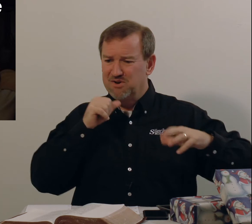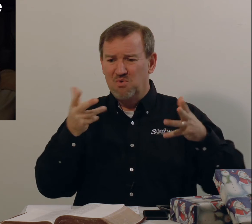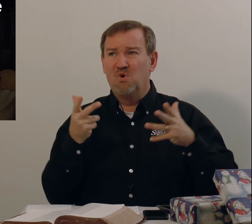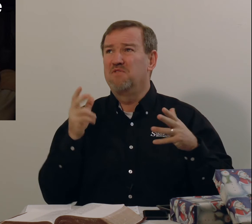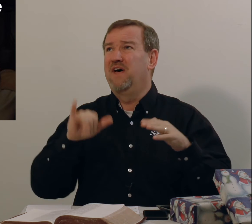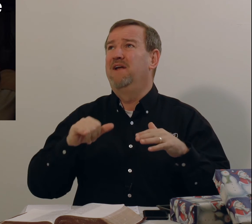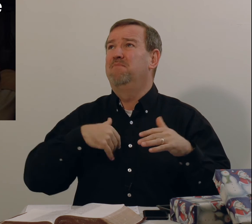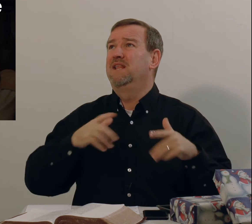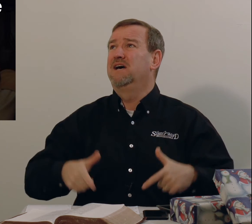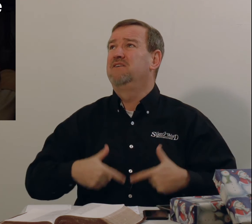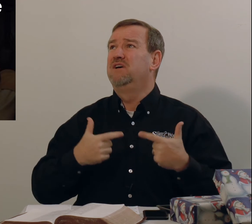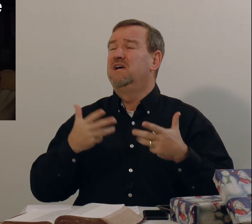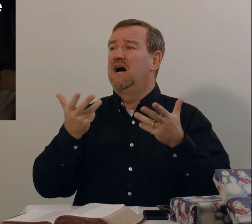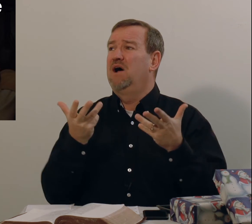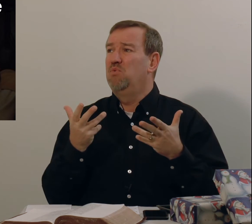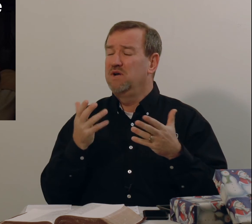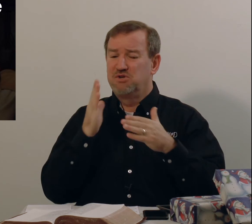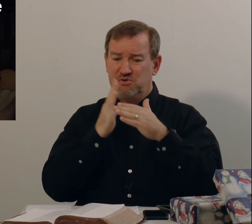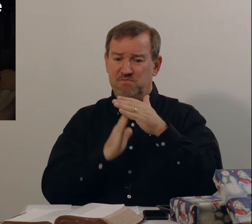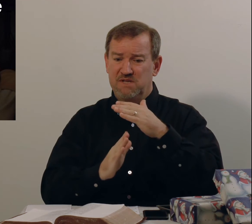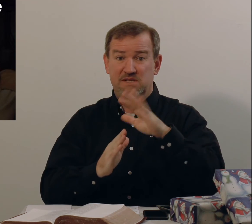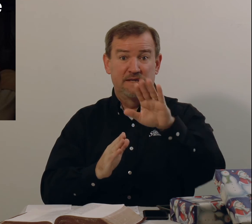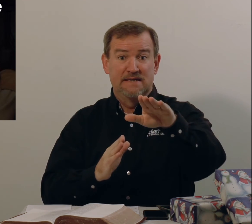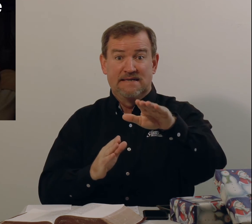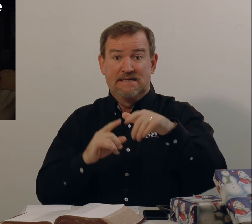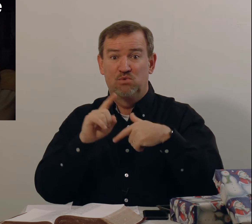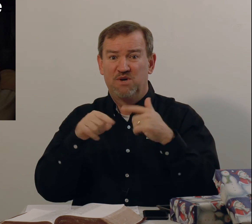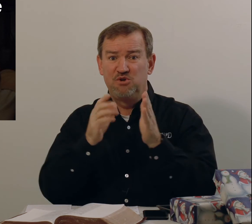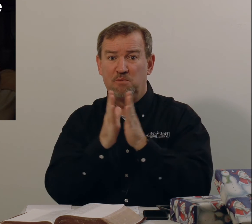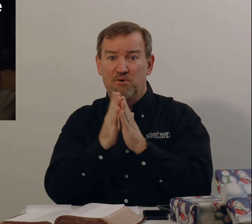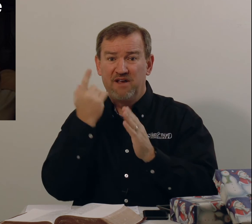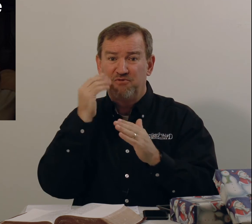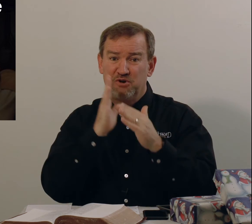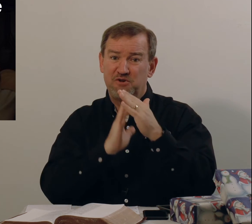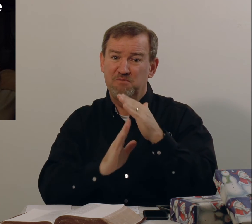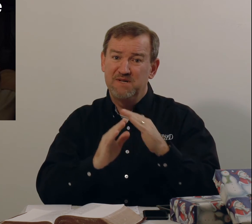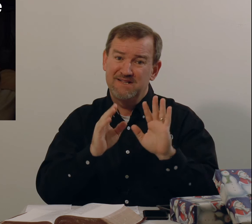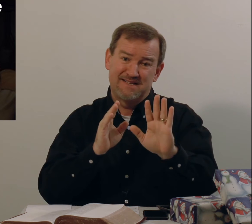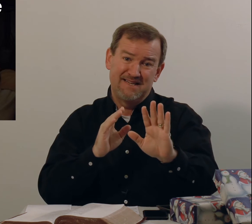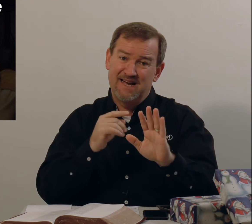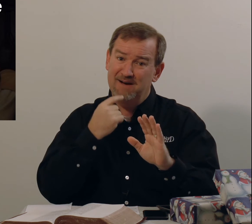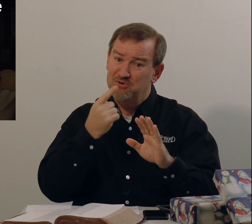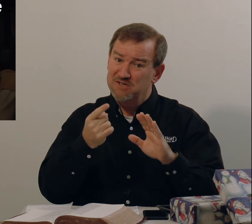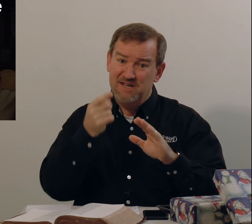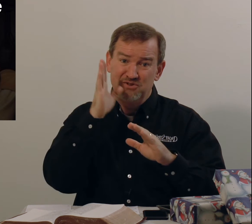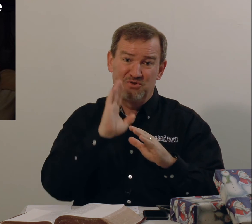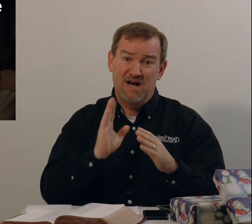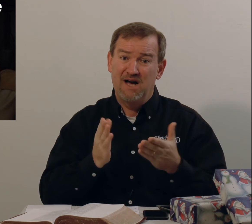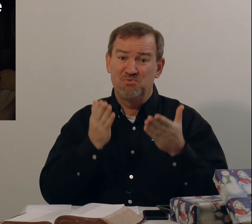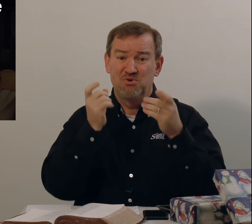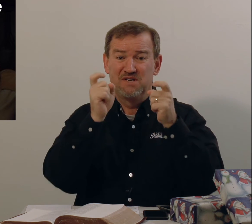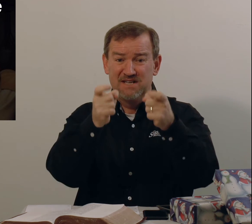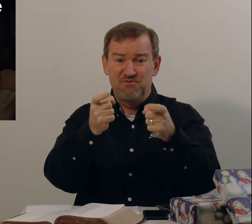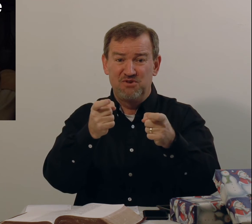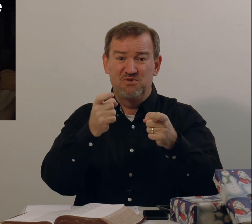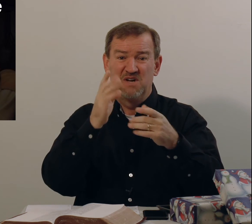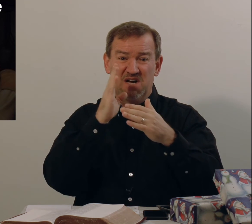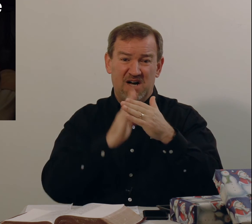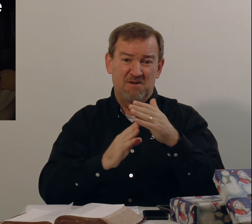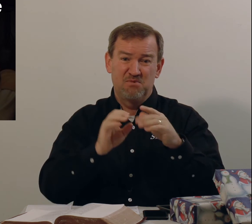don't want that in my life. I want humility. When you pray for humility, I'm going to tell you, God will give you humble